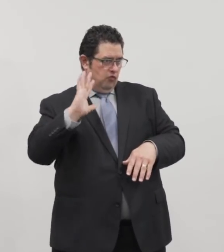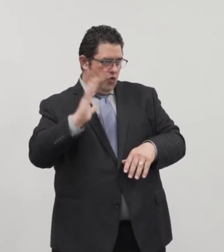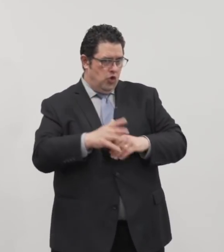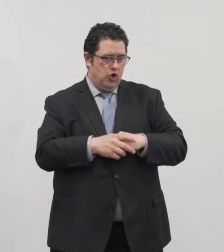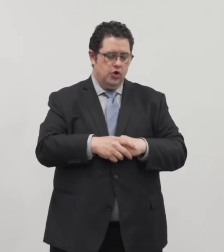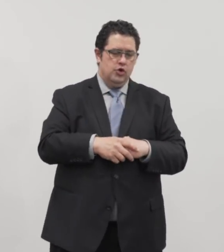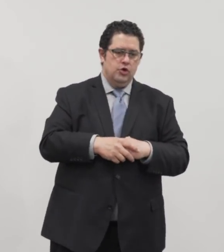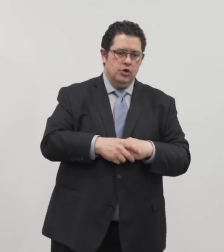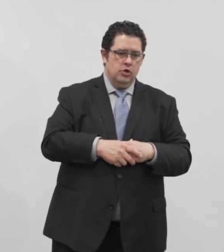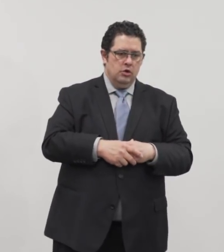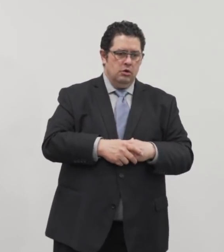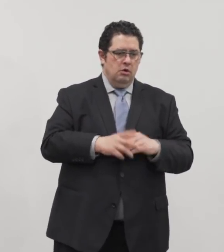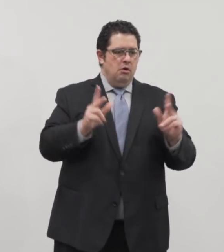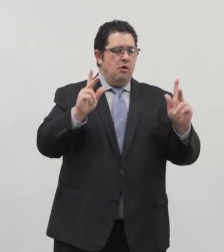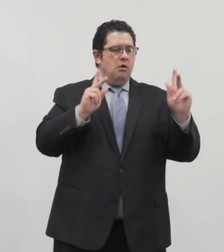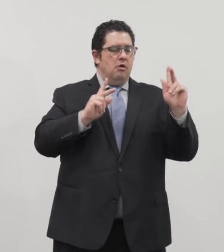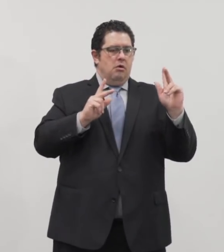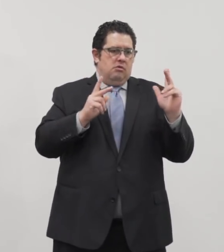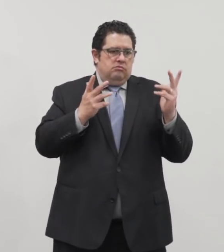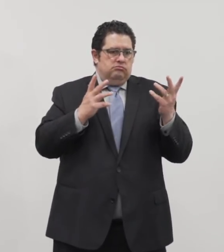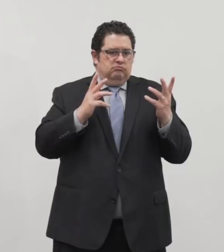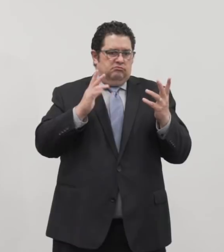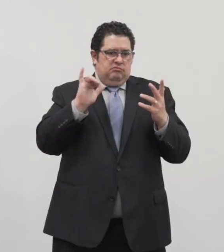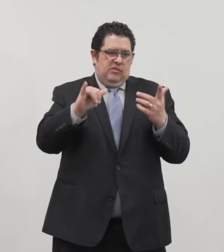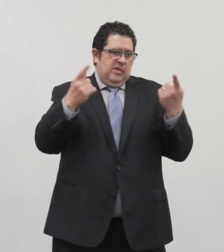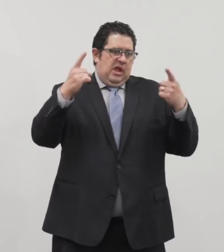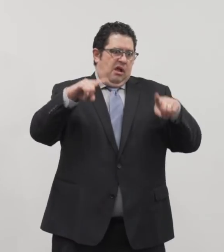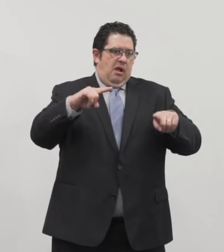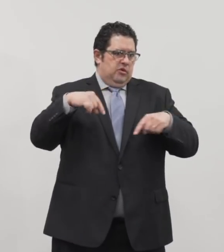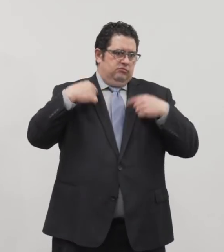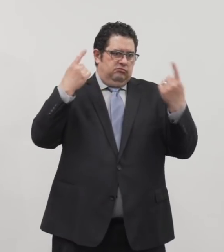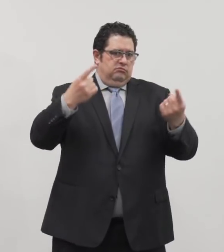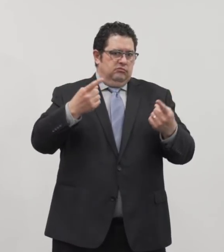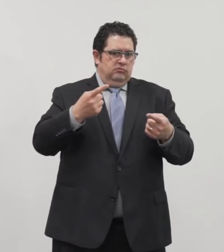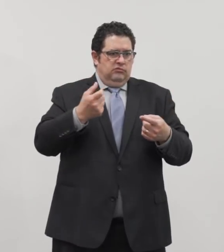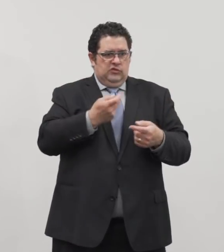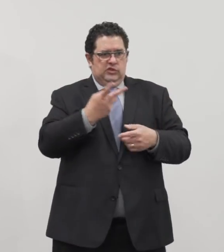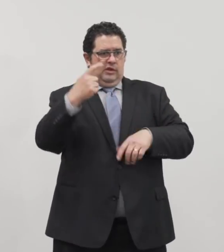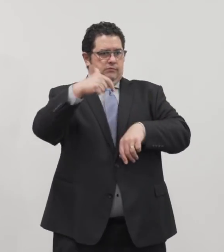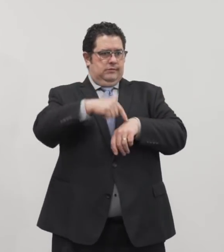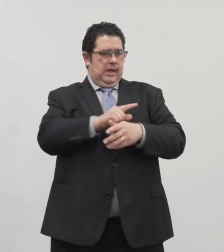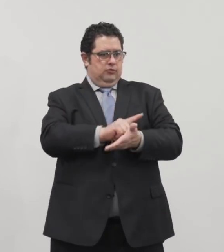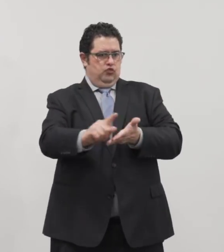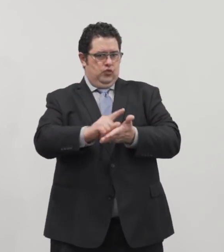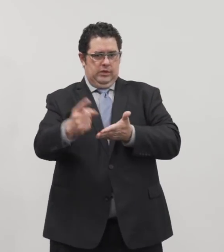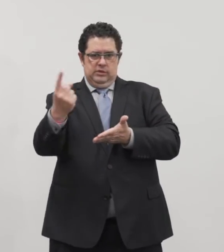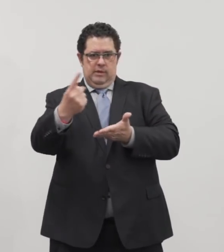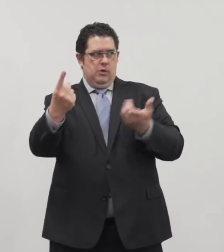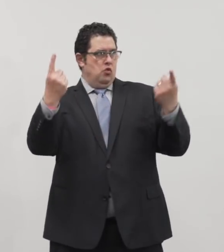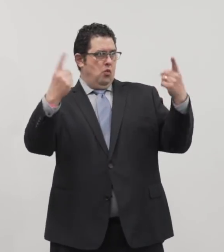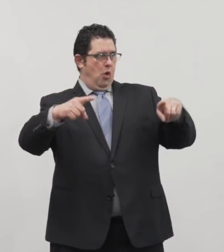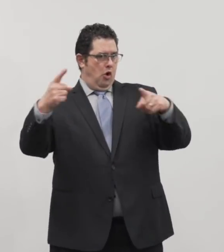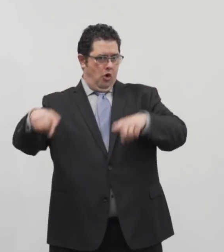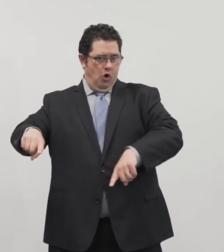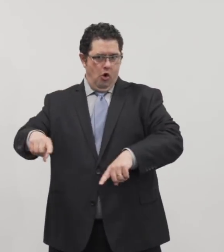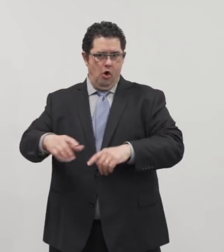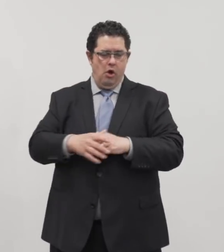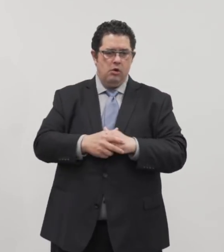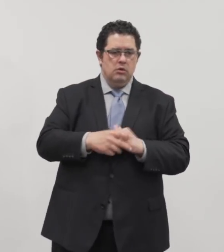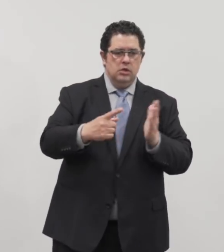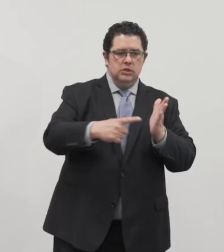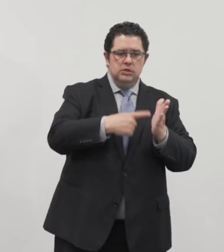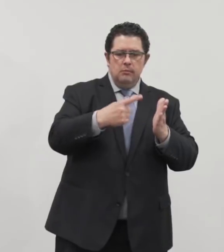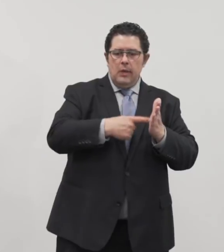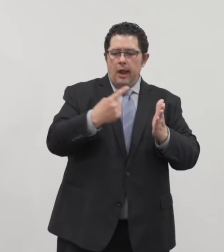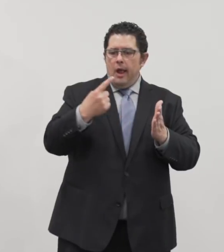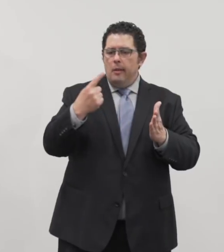You know, folks through the county all the time, you know, several times a week, there's something going on, and sometimes it's something